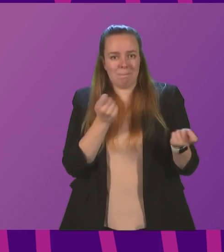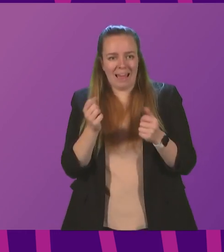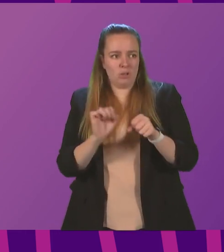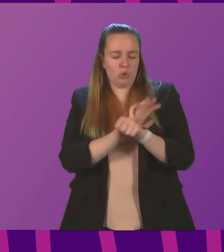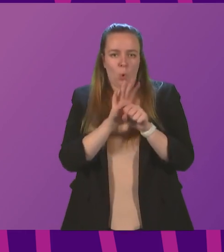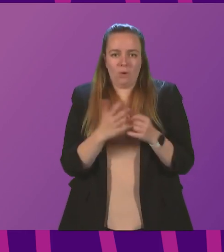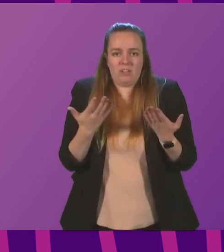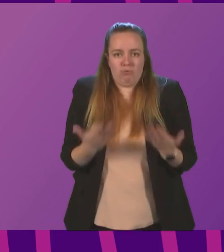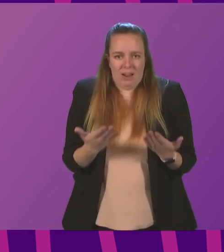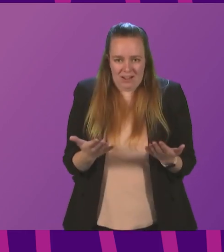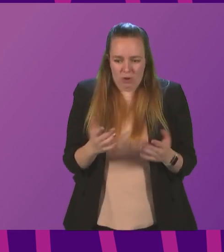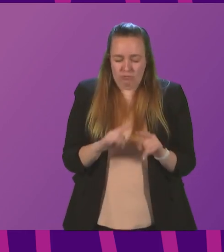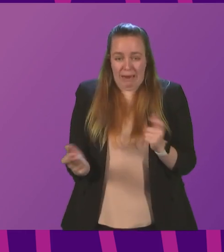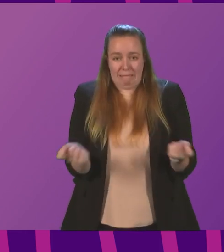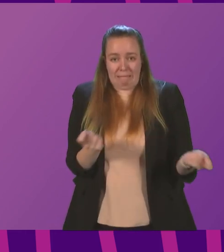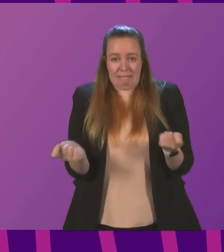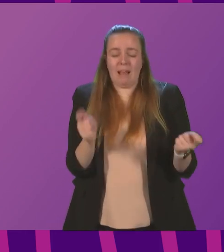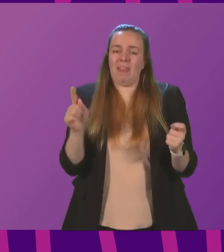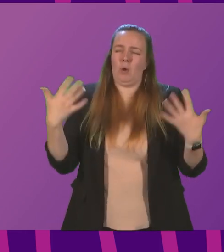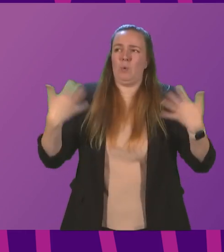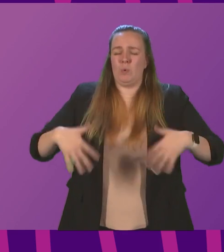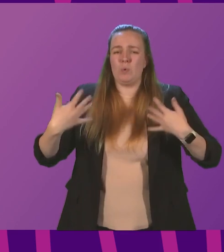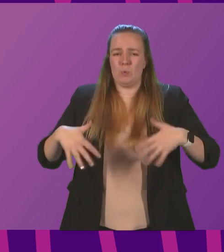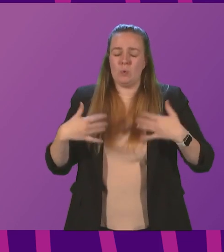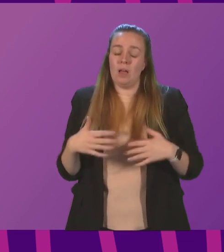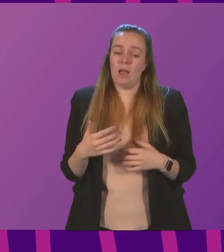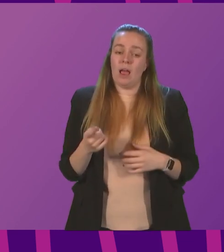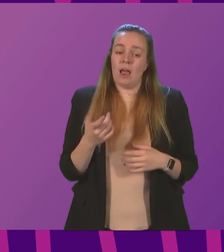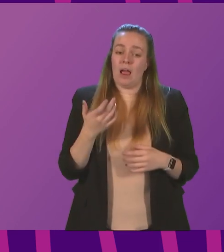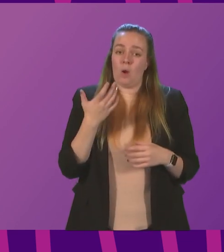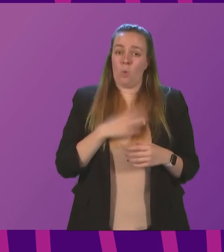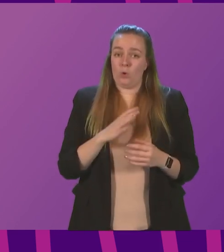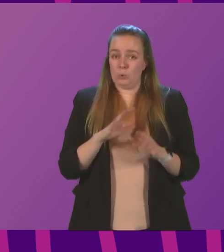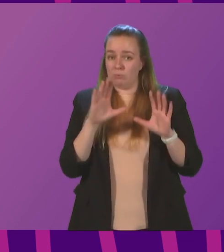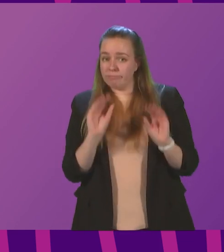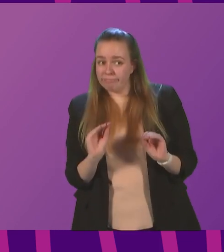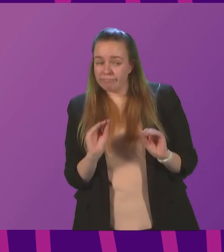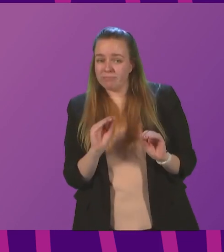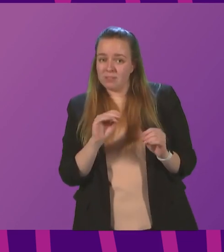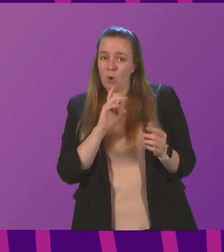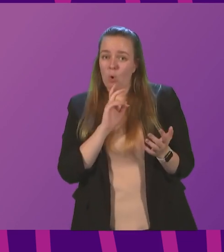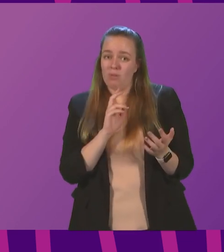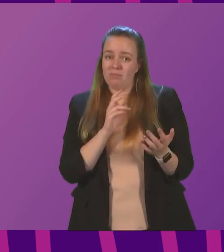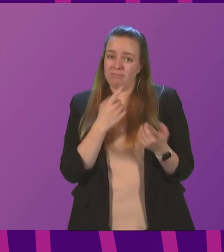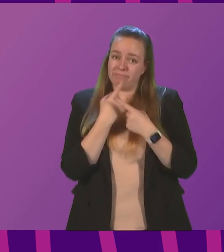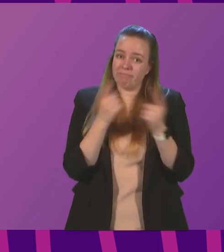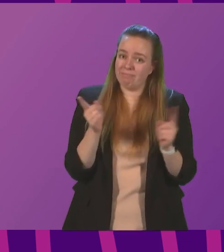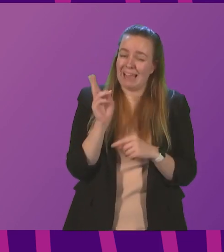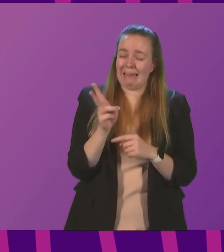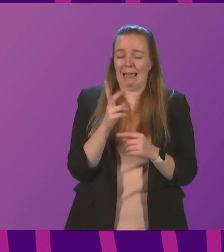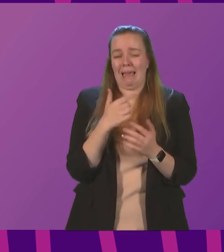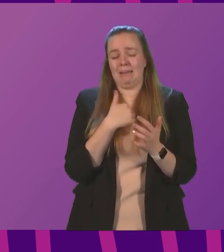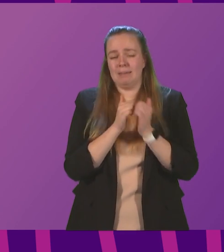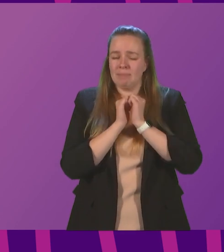stage under some control is enormous. And let me just end this answer by placing on record again my grateful